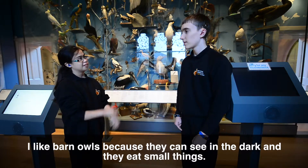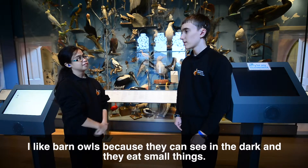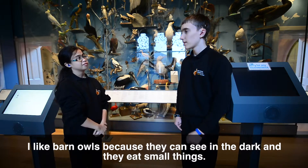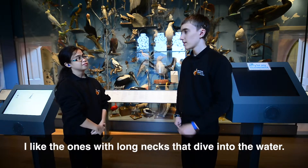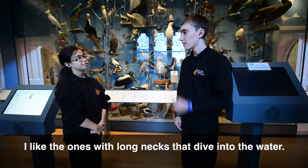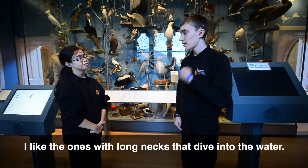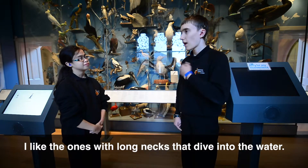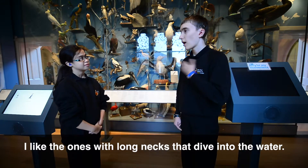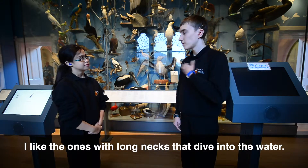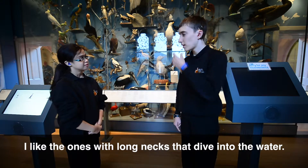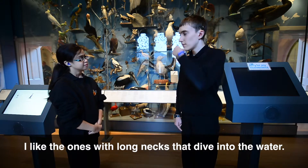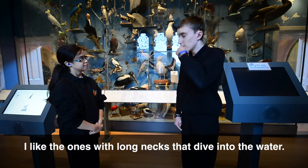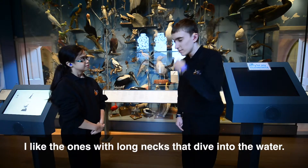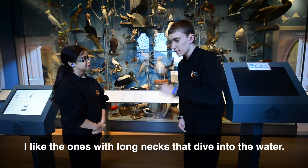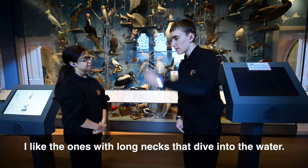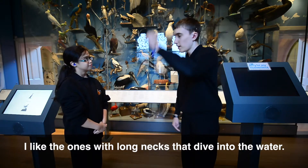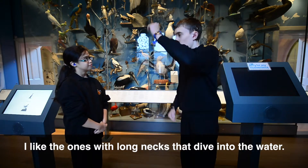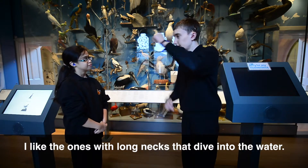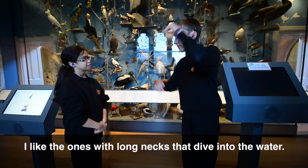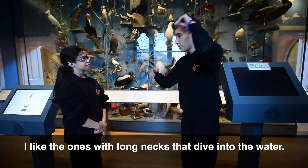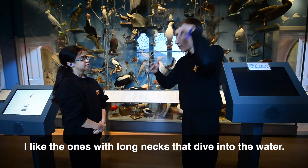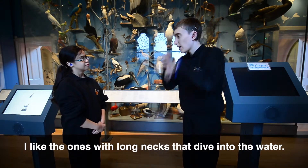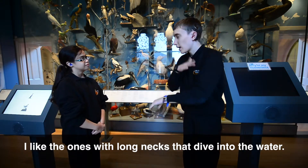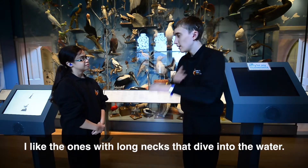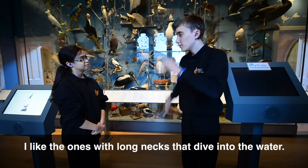I like the ones with long necks that dive into the water.